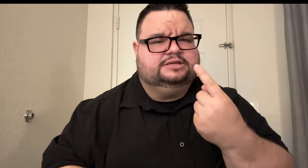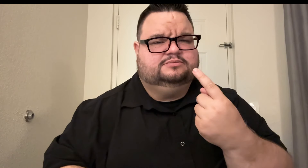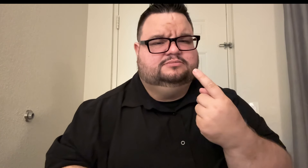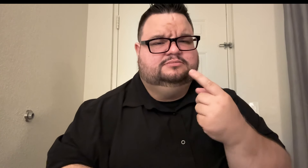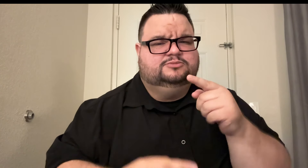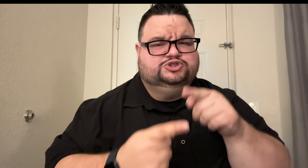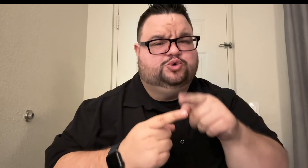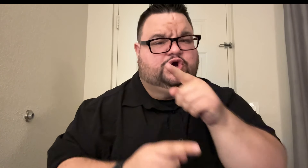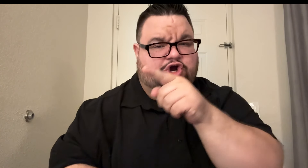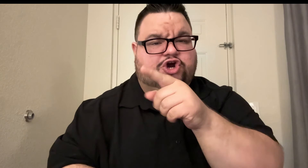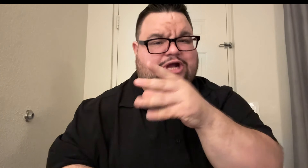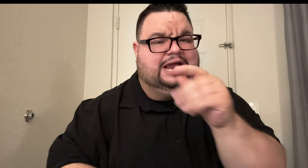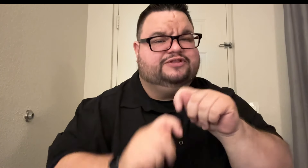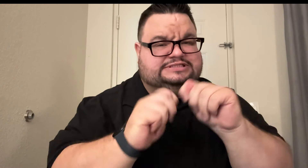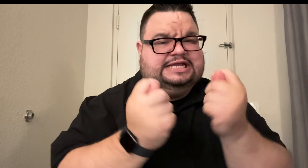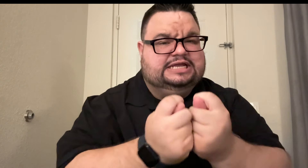to her and the team.